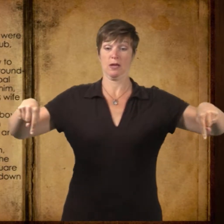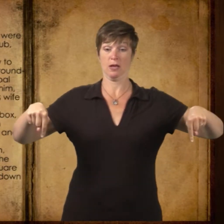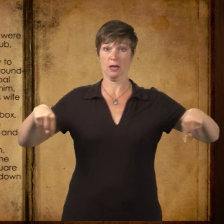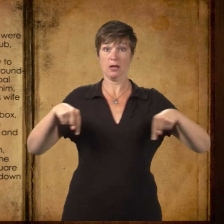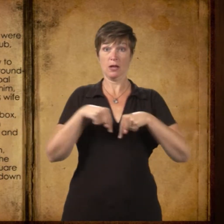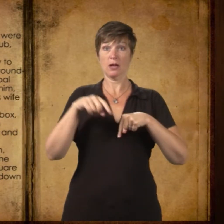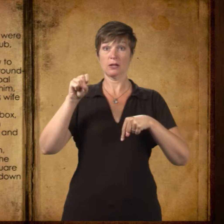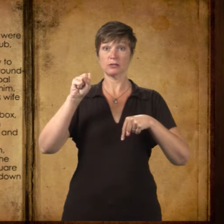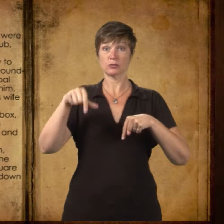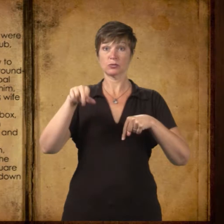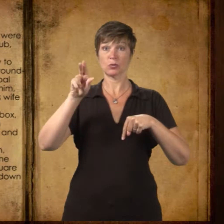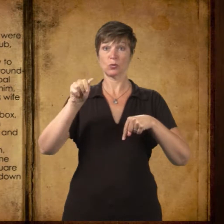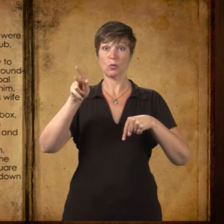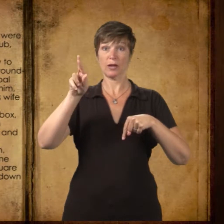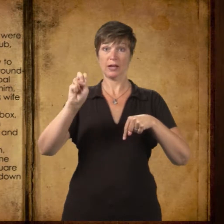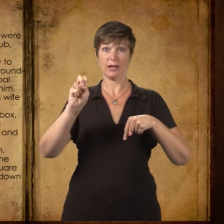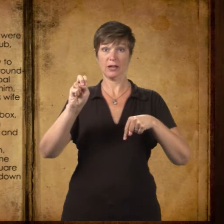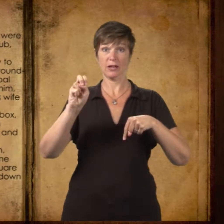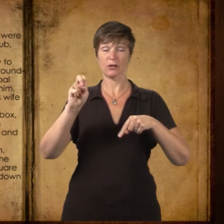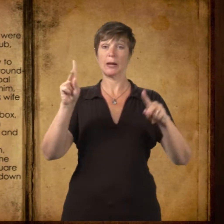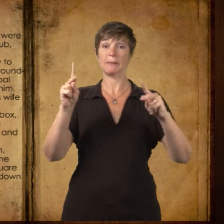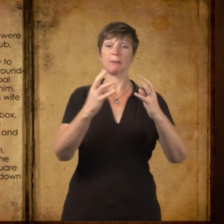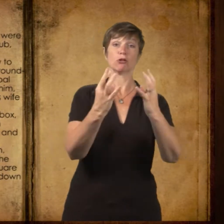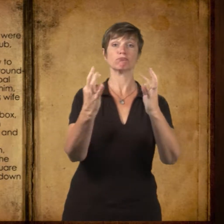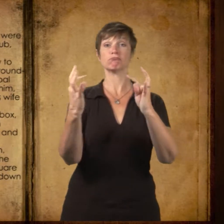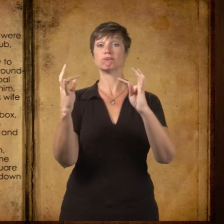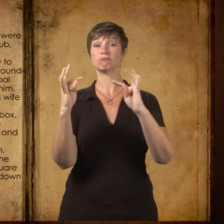there was a murmur of conversation among the villagers,